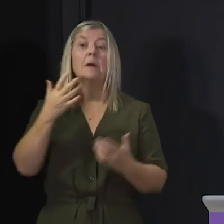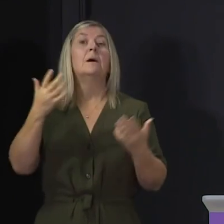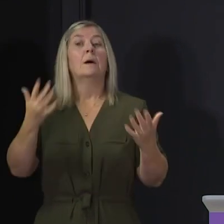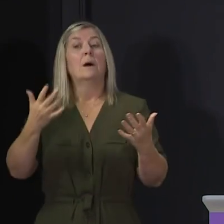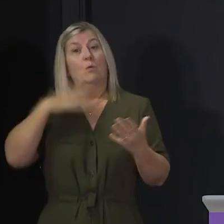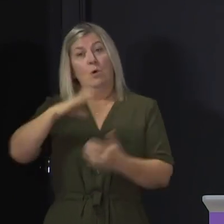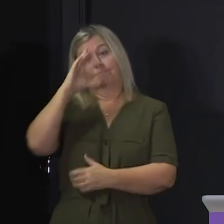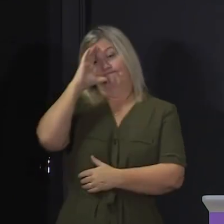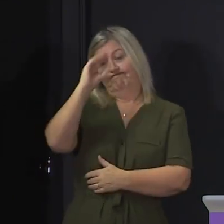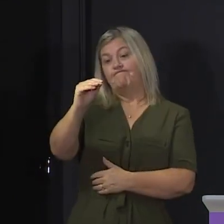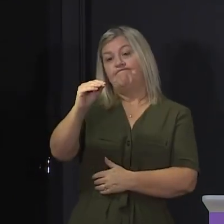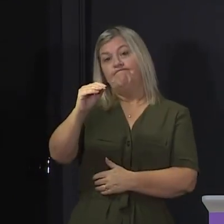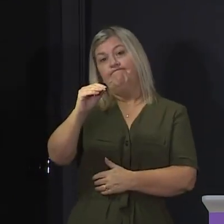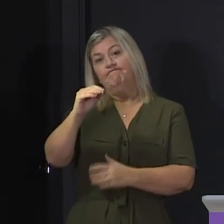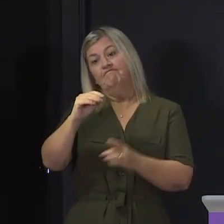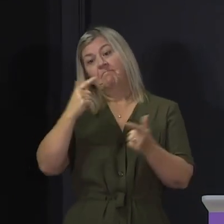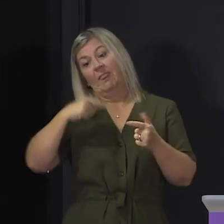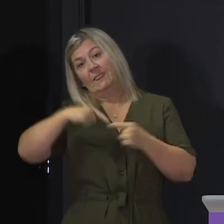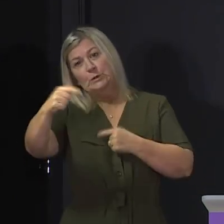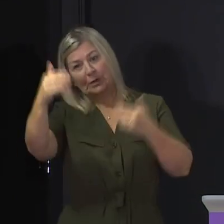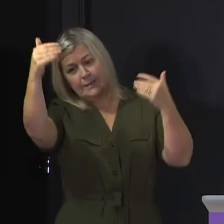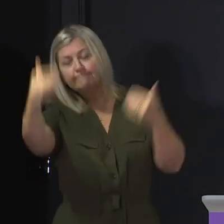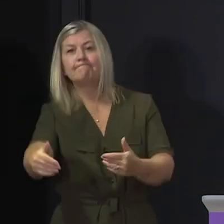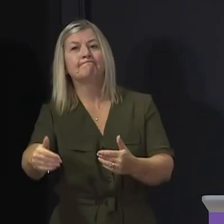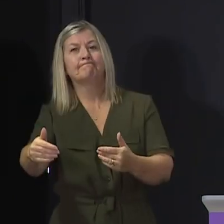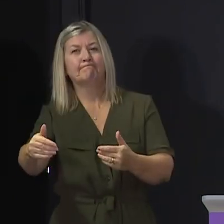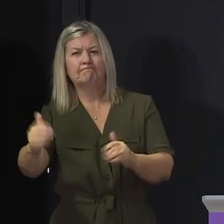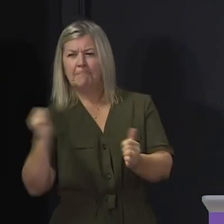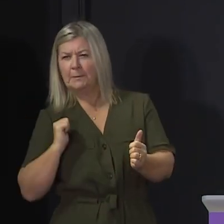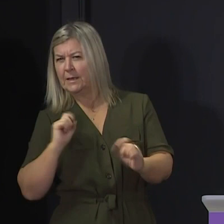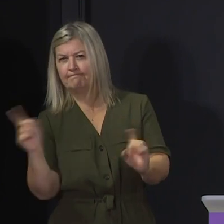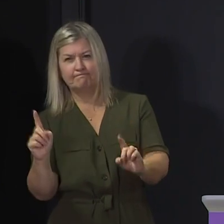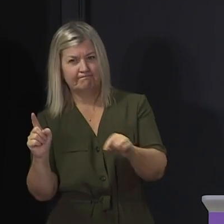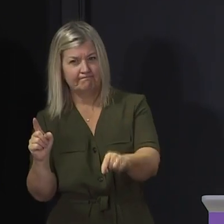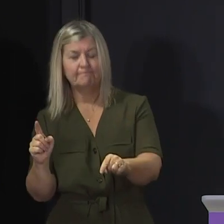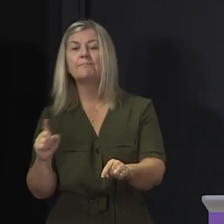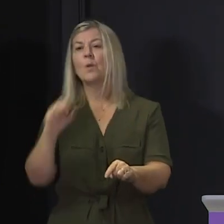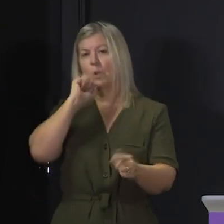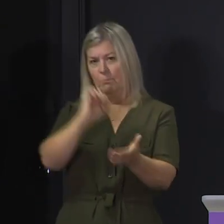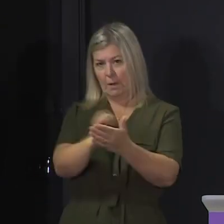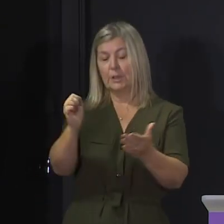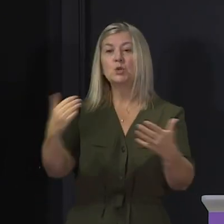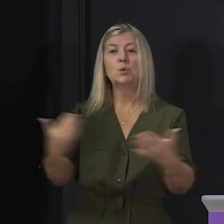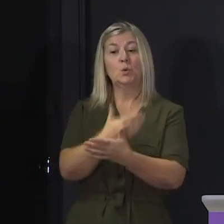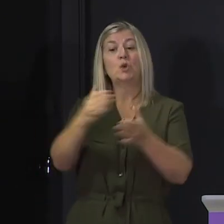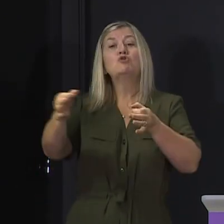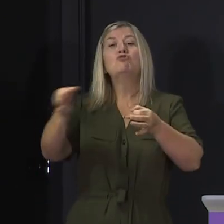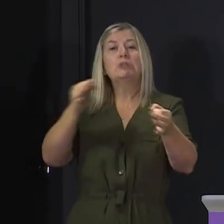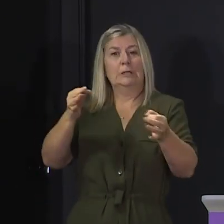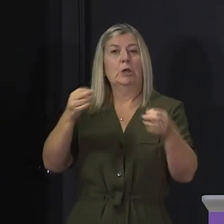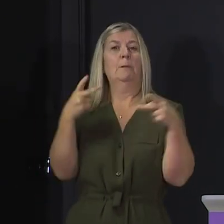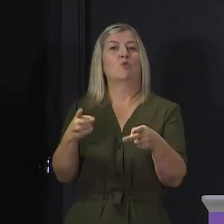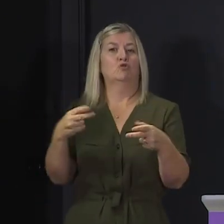As I indicated last week, we will publish this week detail of our new strategic approach to tackling the virus.